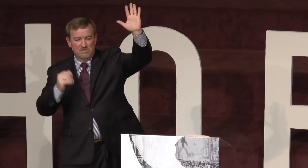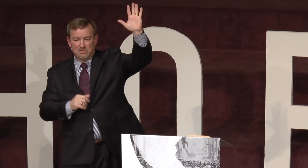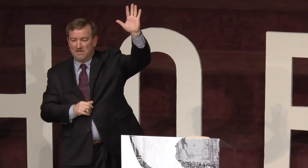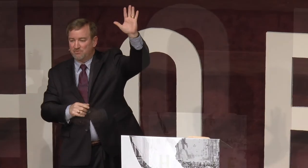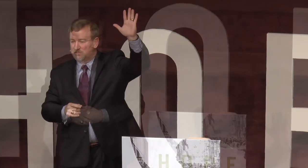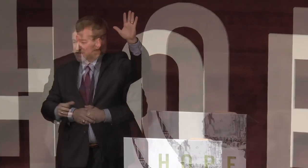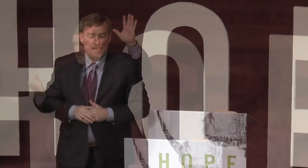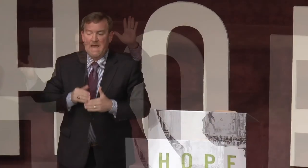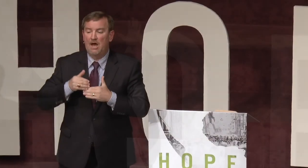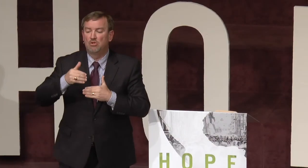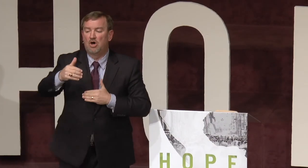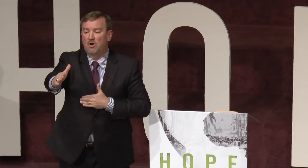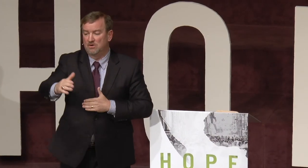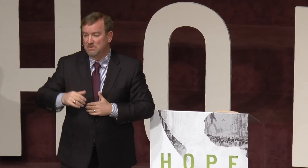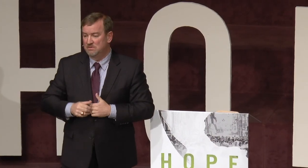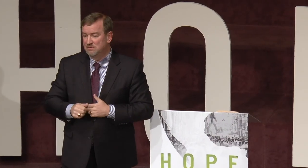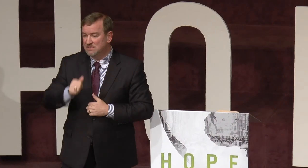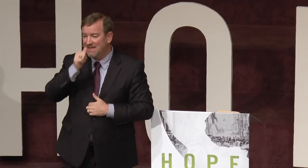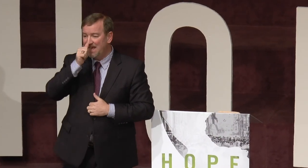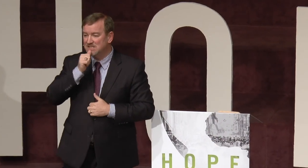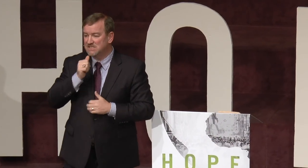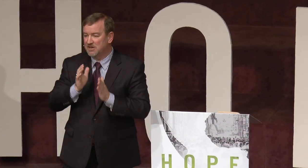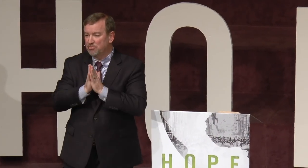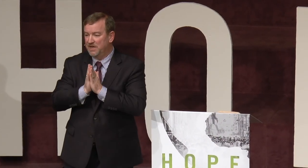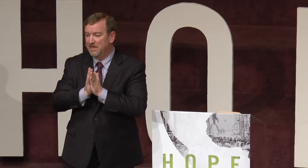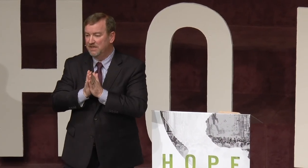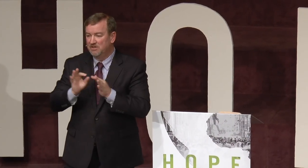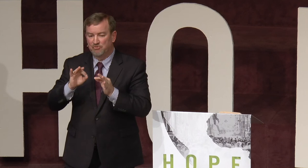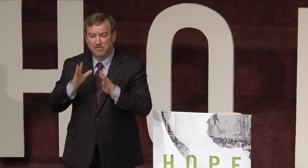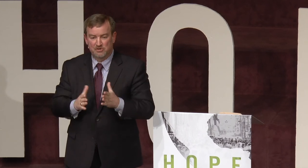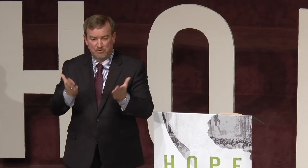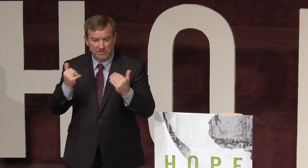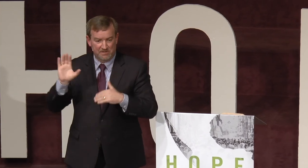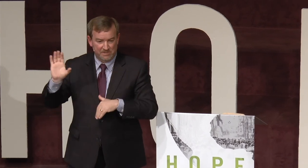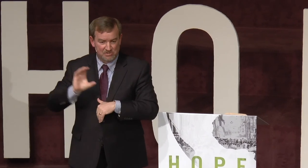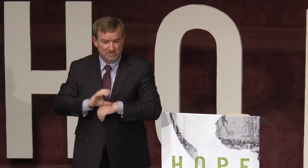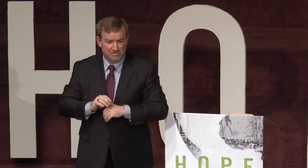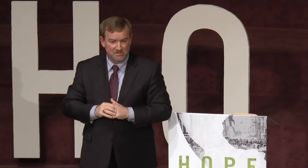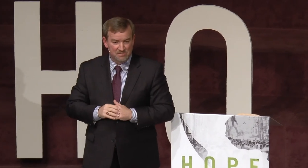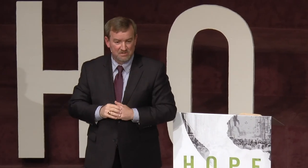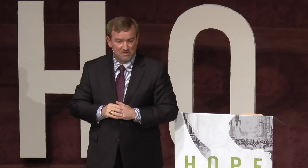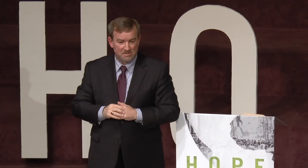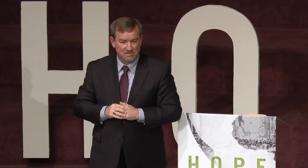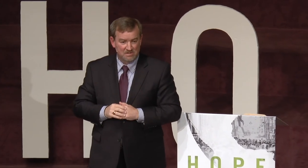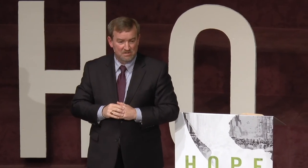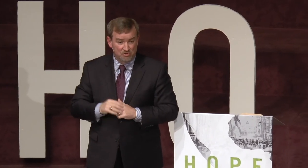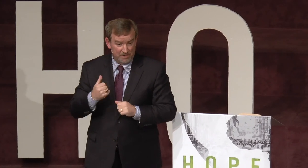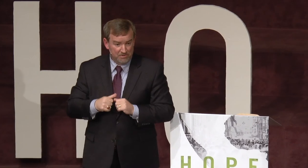raise your hand for a second? How long did Alan Snare pray for an interpreter to come to his church? Do you remember?